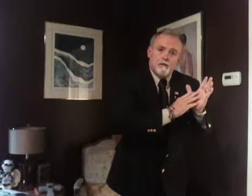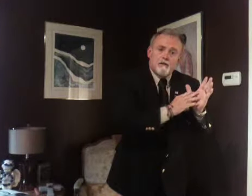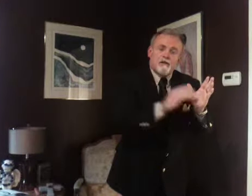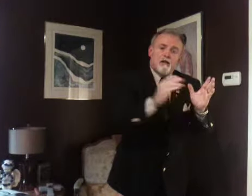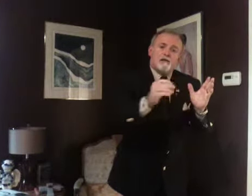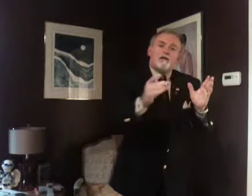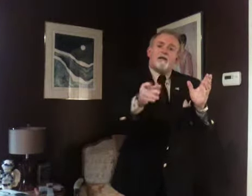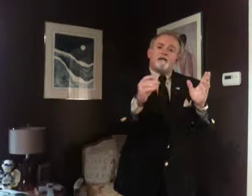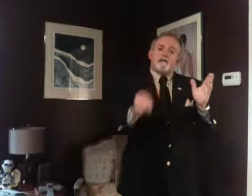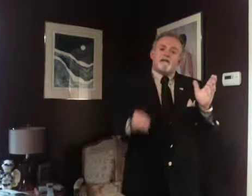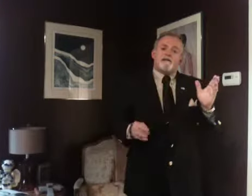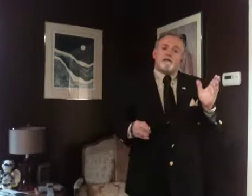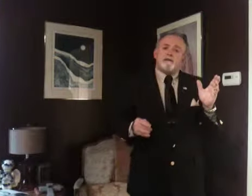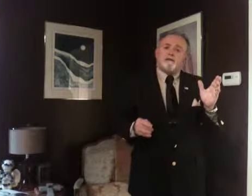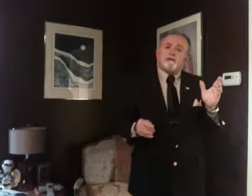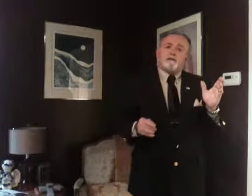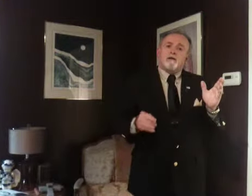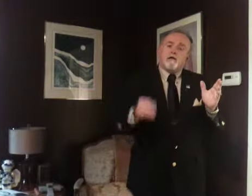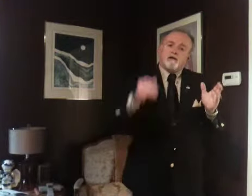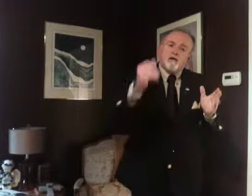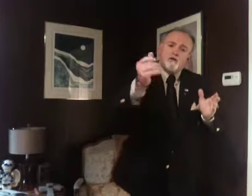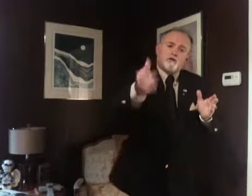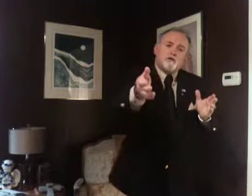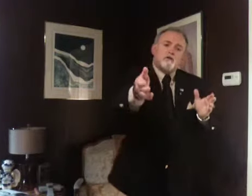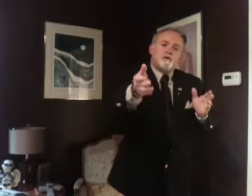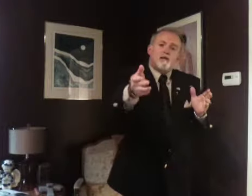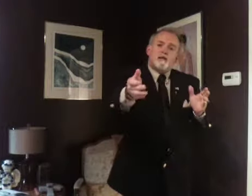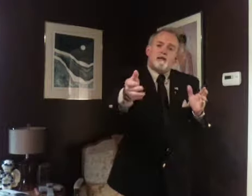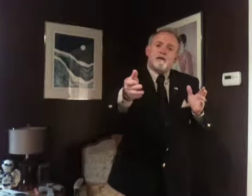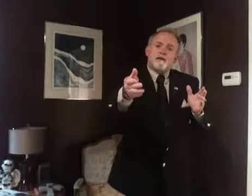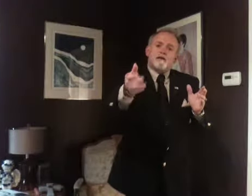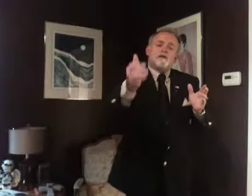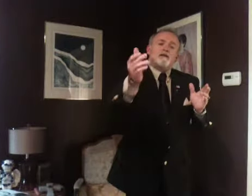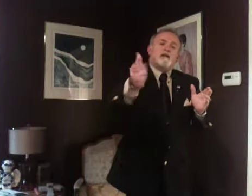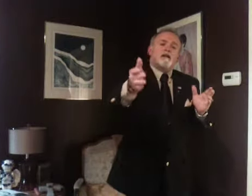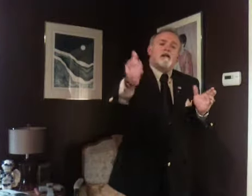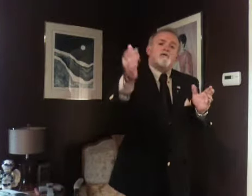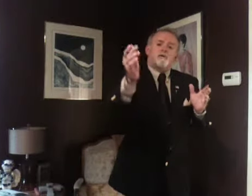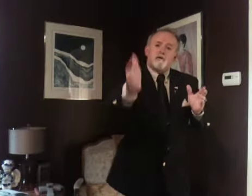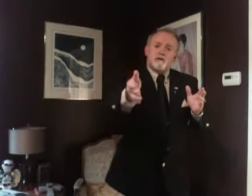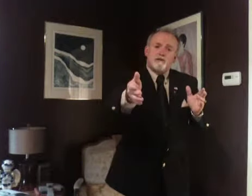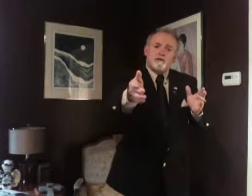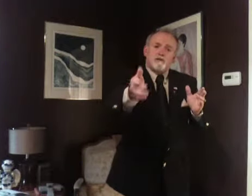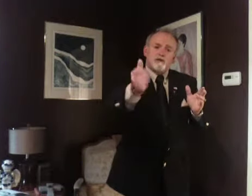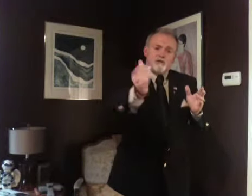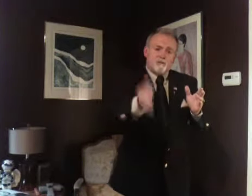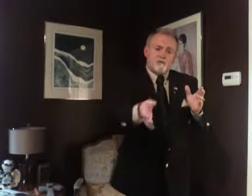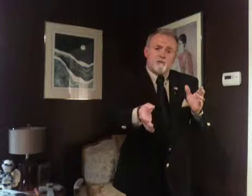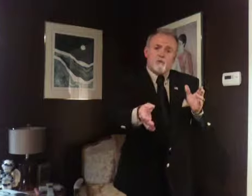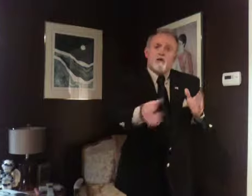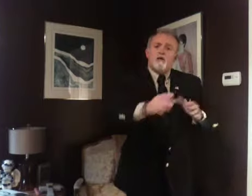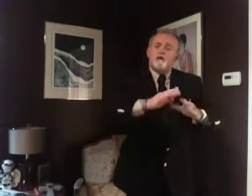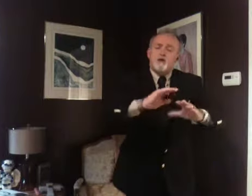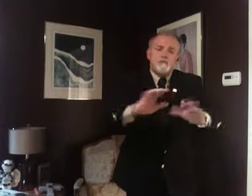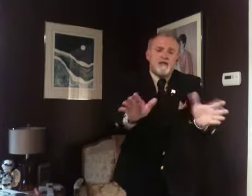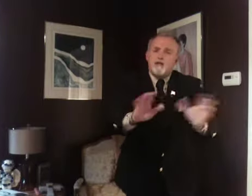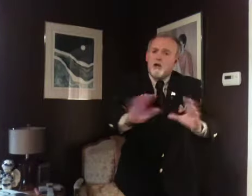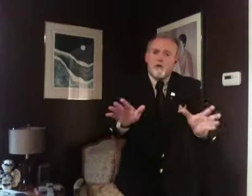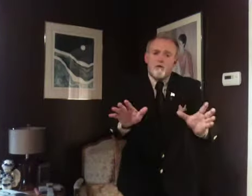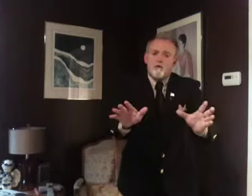Now, take this and go through your day looking at life totally different than you did before. Don't make it hard.